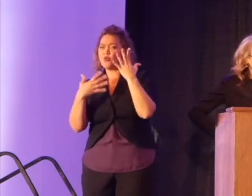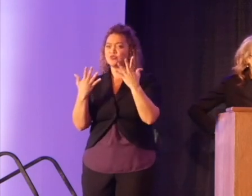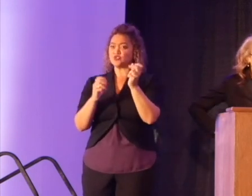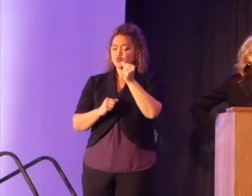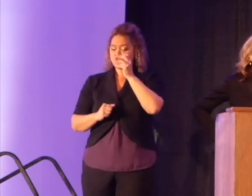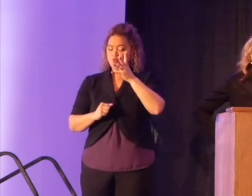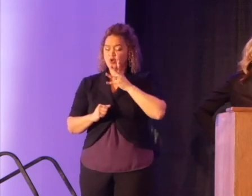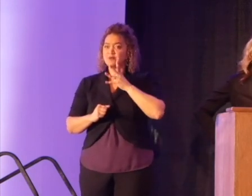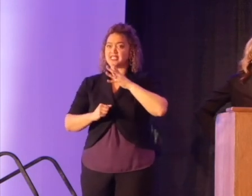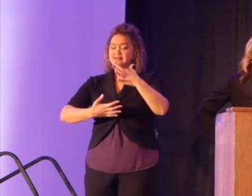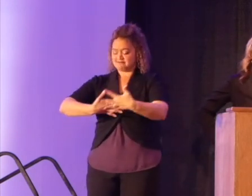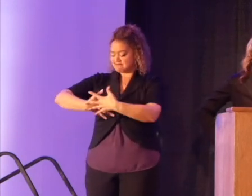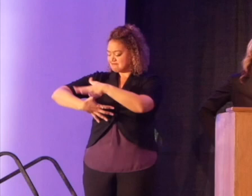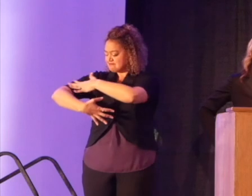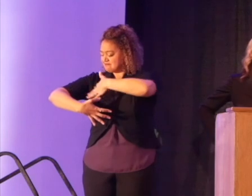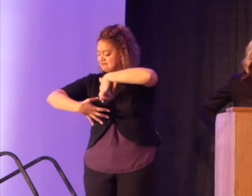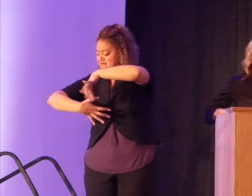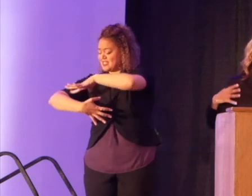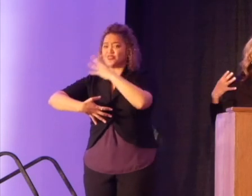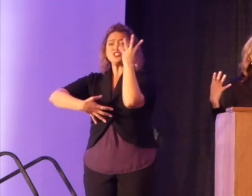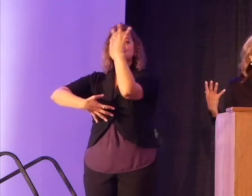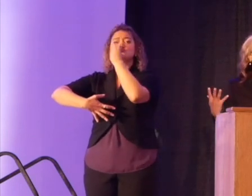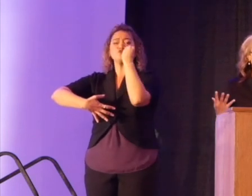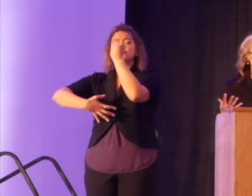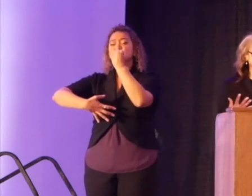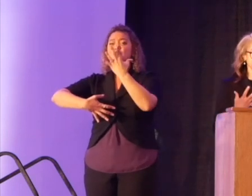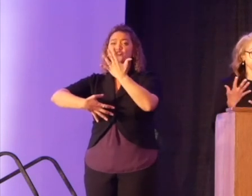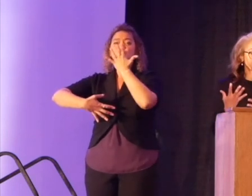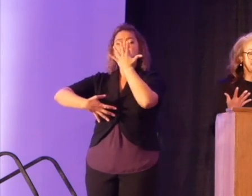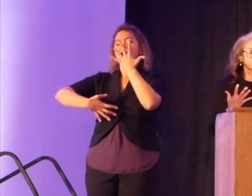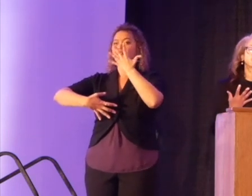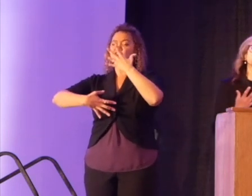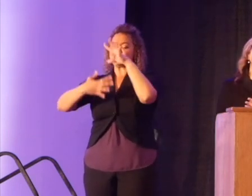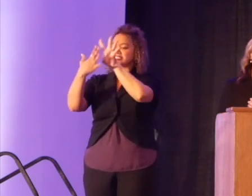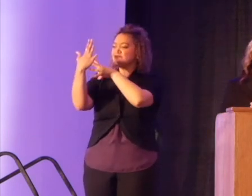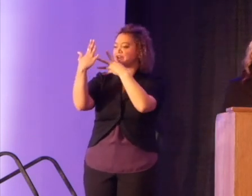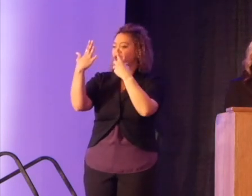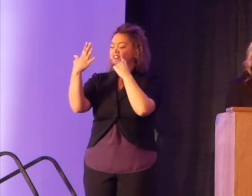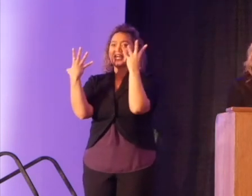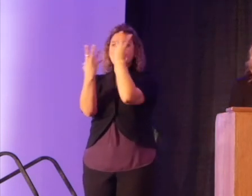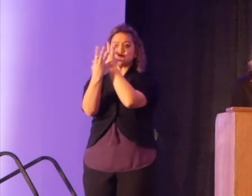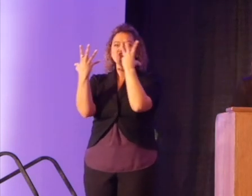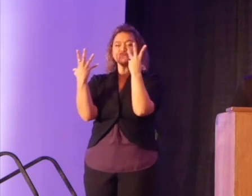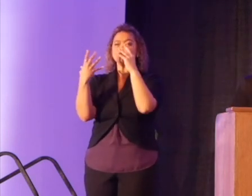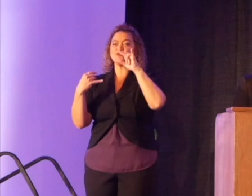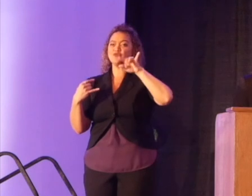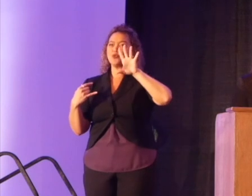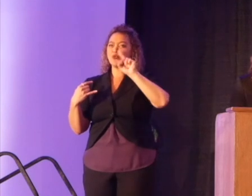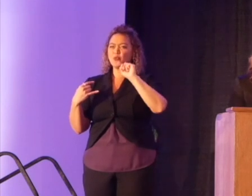with arms akimbo in these vibrant colors and patterns. It was like a patchwork quilt through squinted eyes.